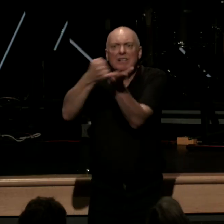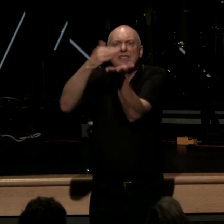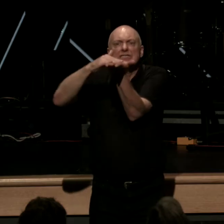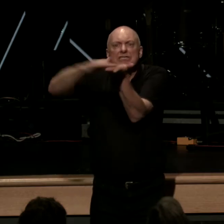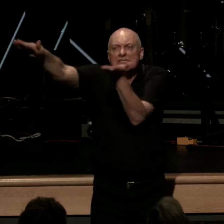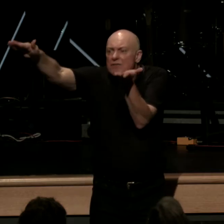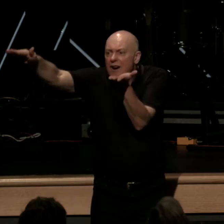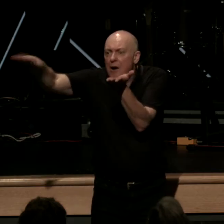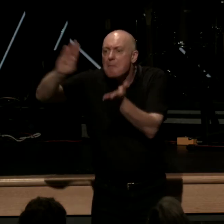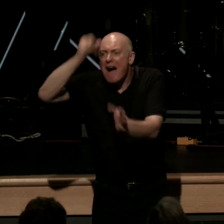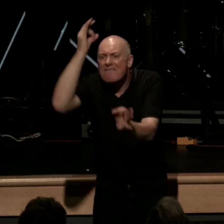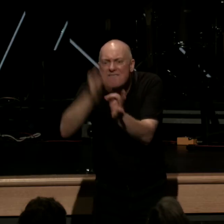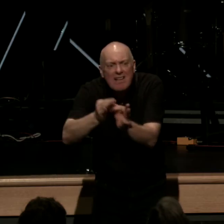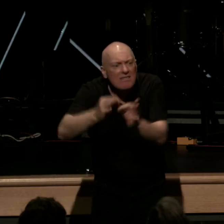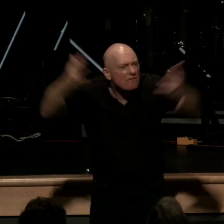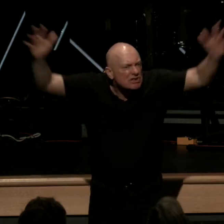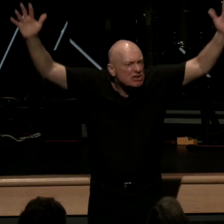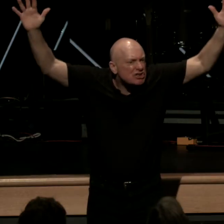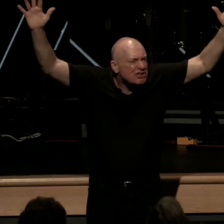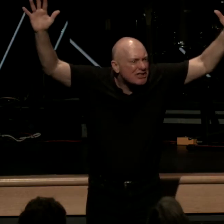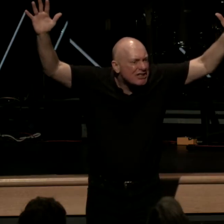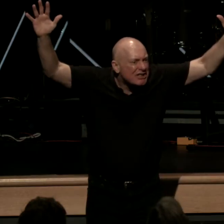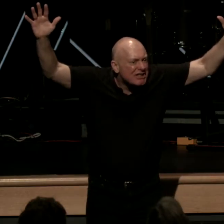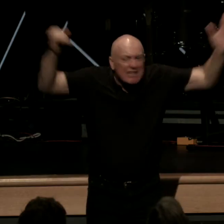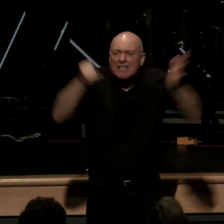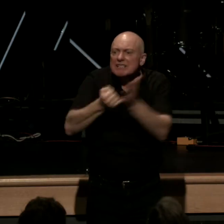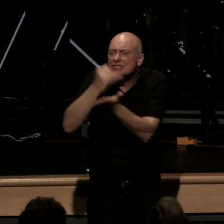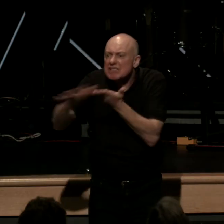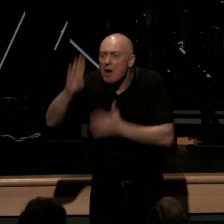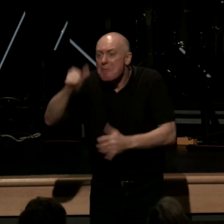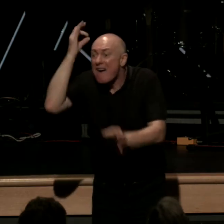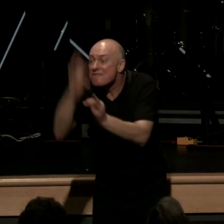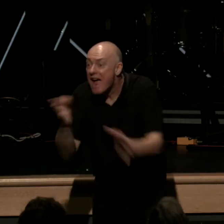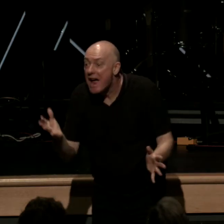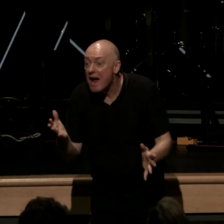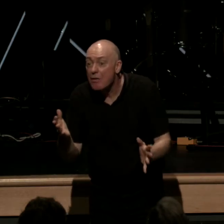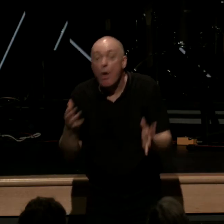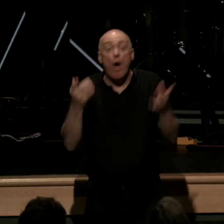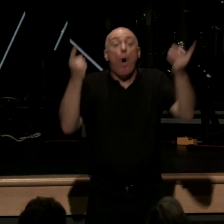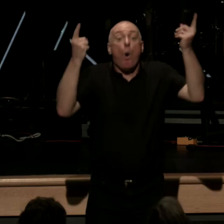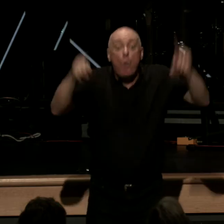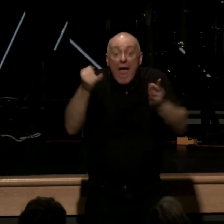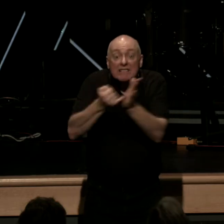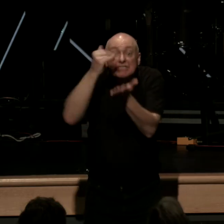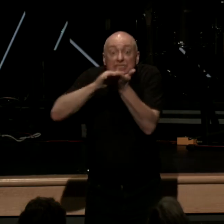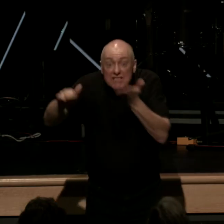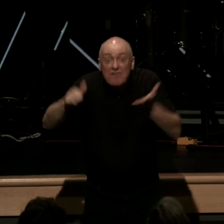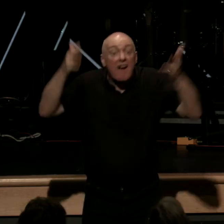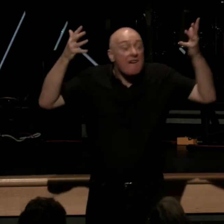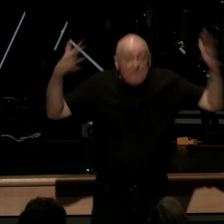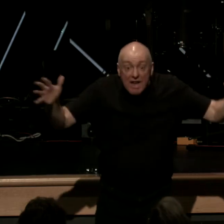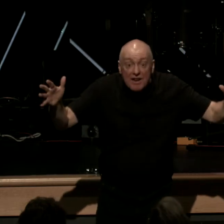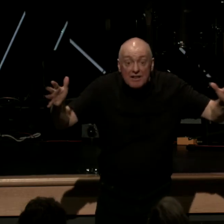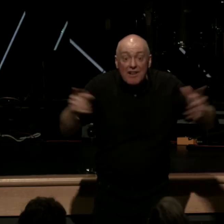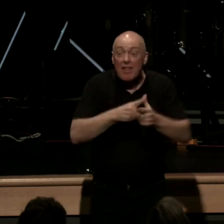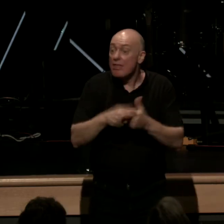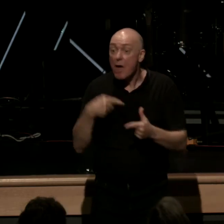by faith justified by faith and once we are justified we are innocent then